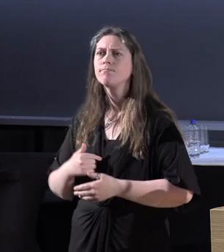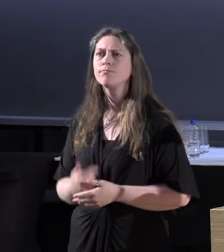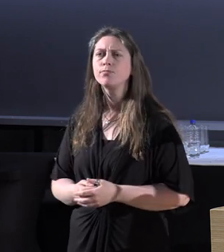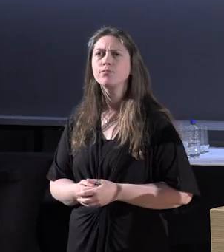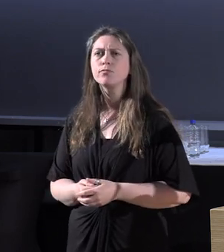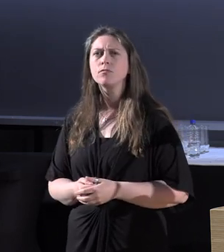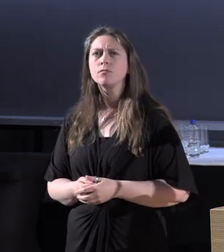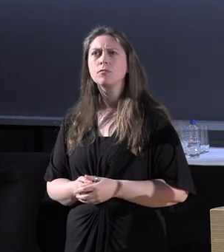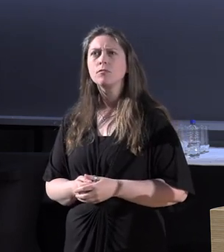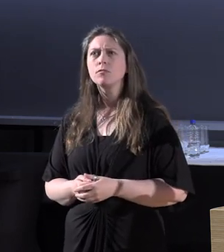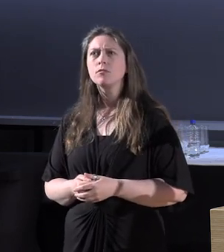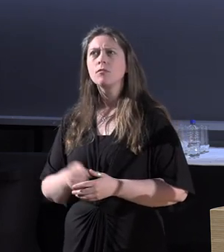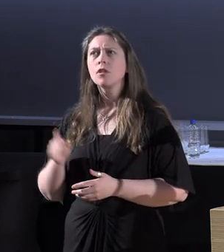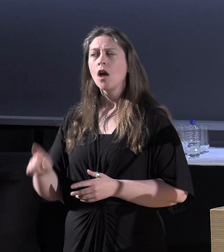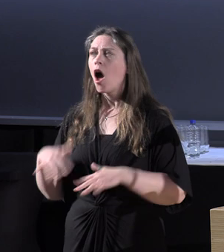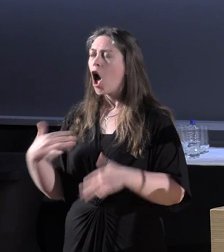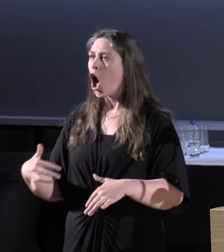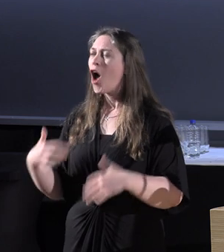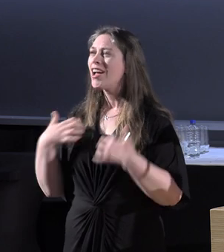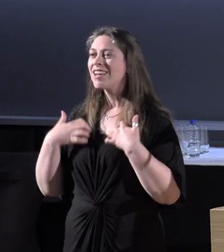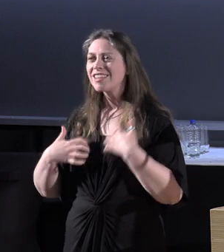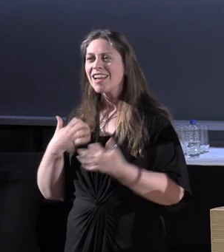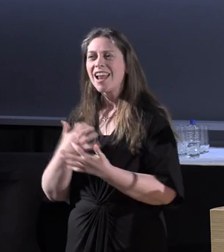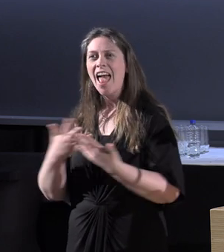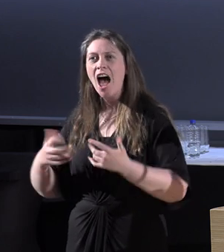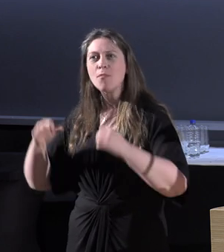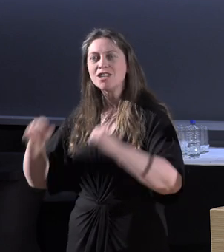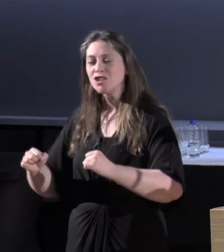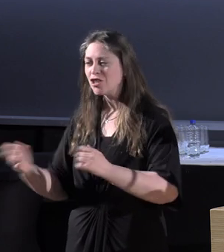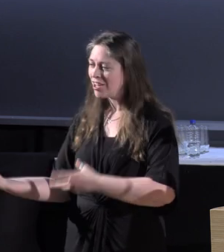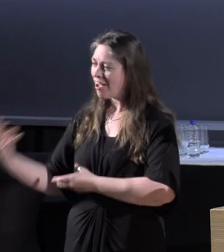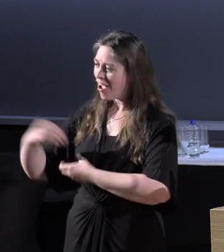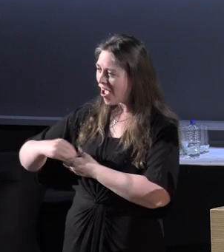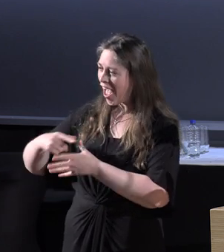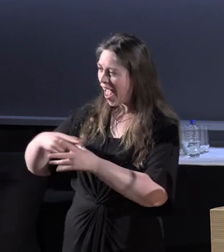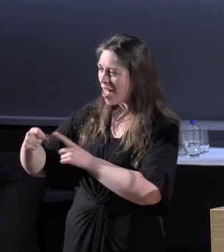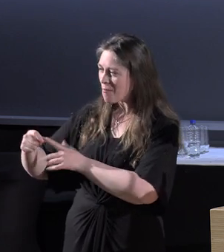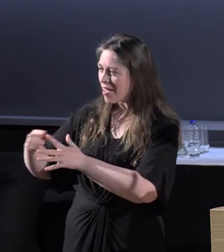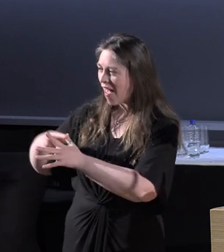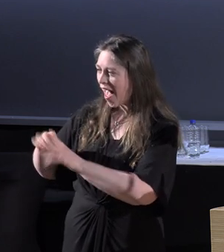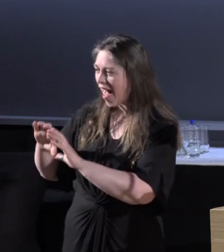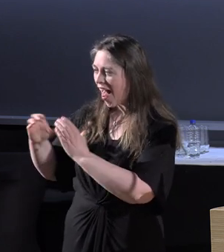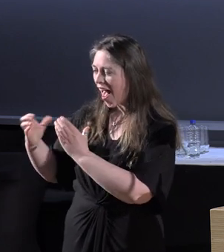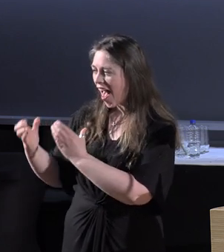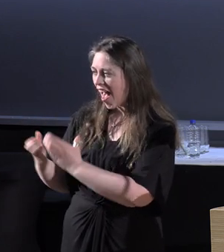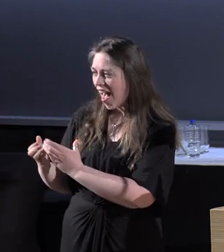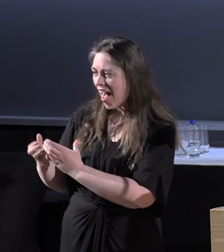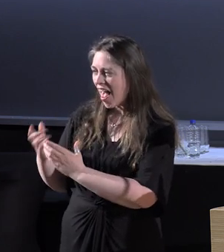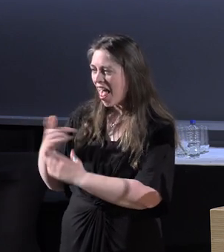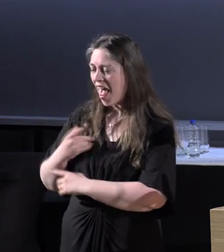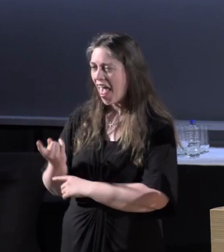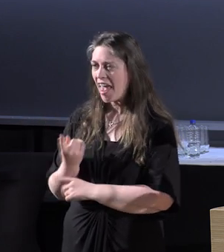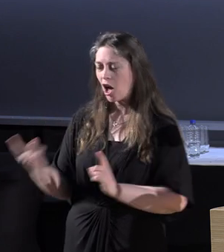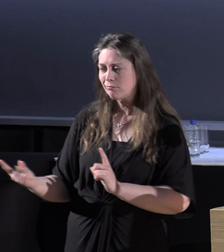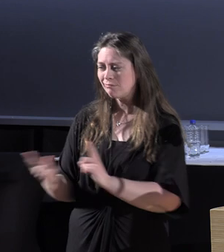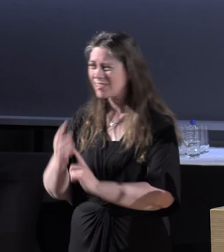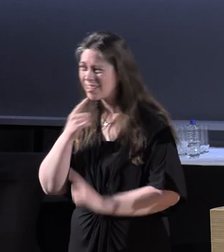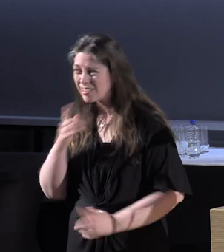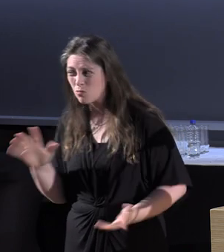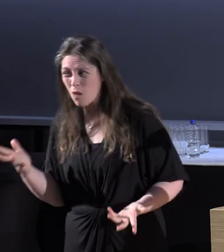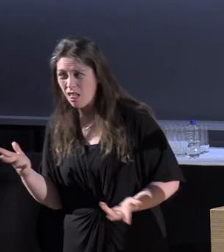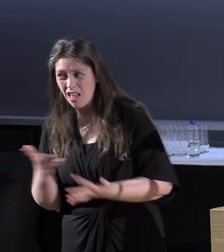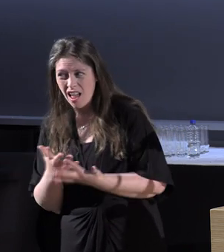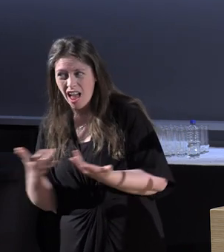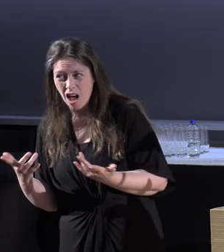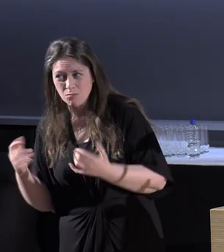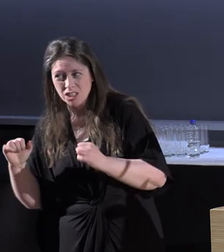was really, really excited about the number of students he recruited to his APA class. and I left him slightly dumbfounded when I said, well, but how